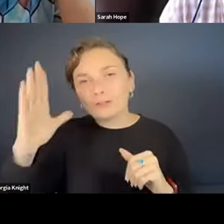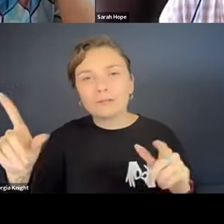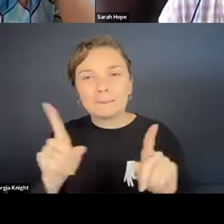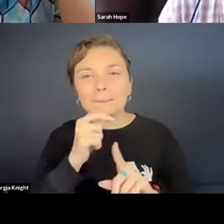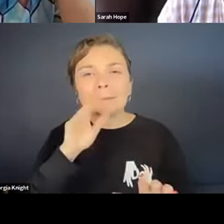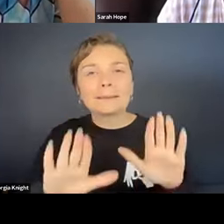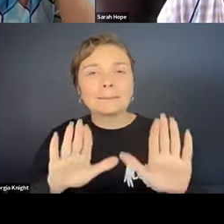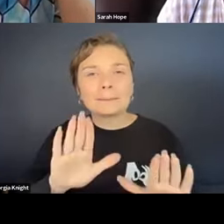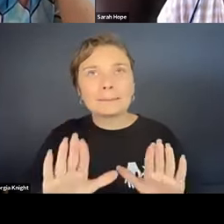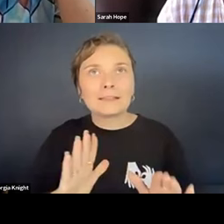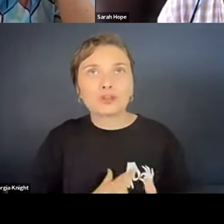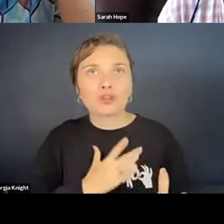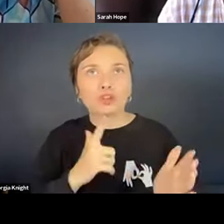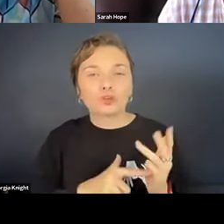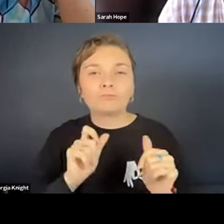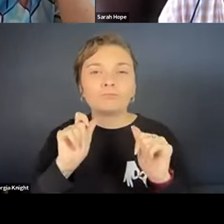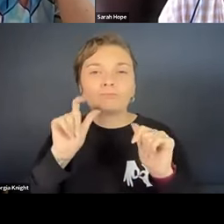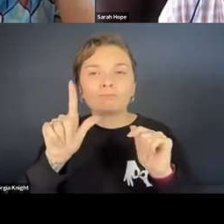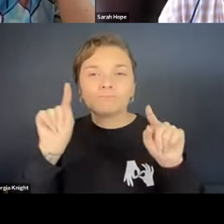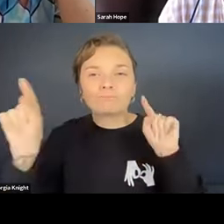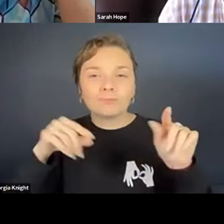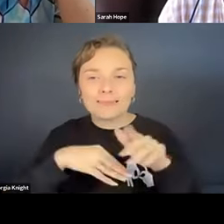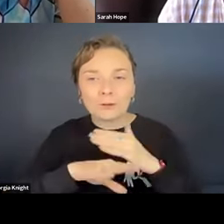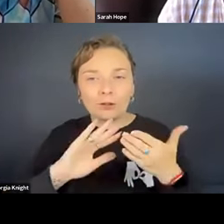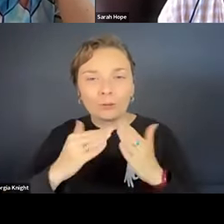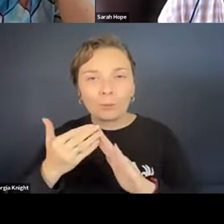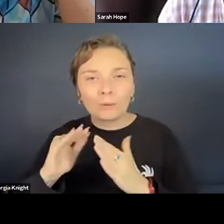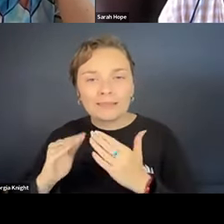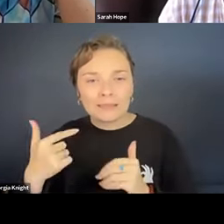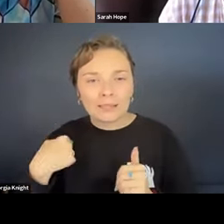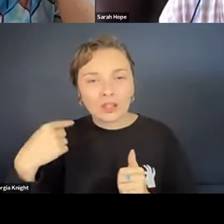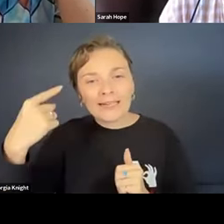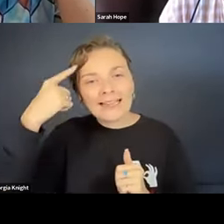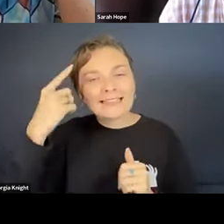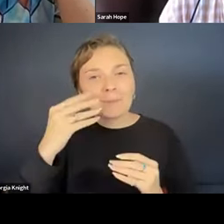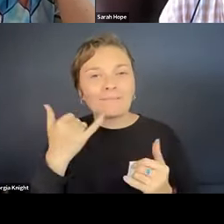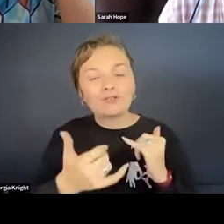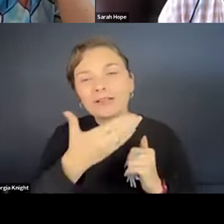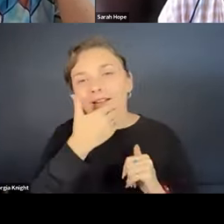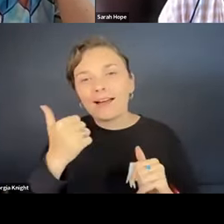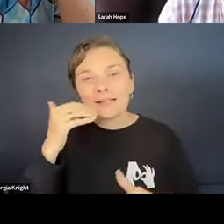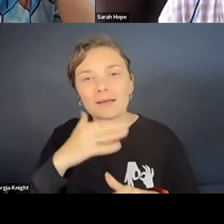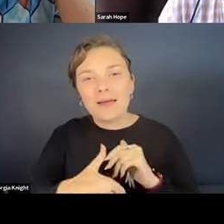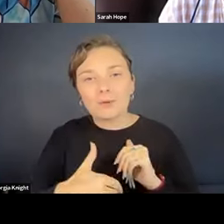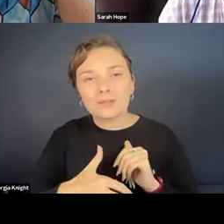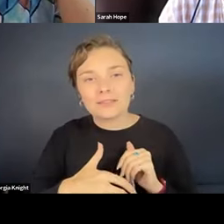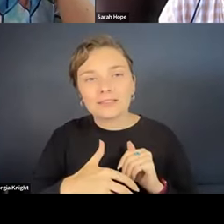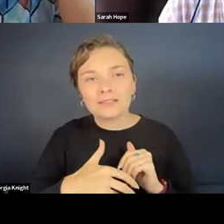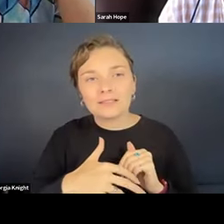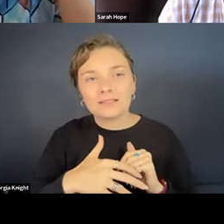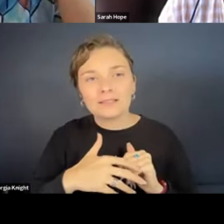interested in getting it out to the community. I think there's something very nice about the, I guess, the